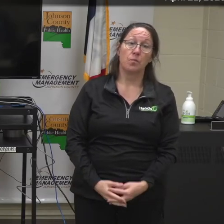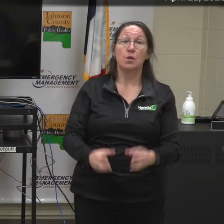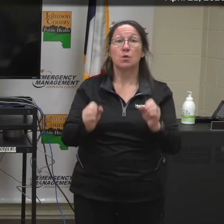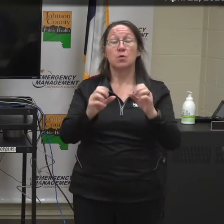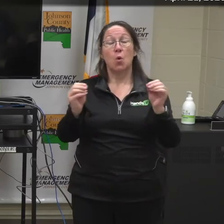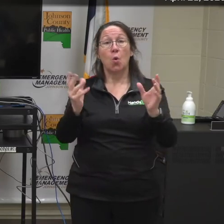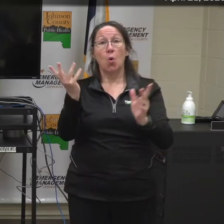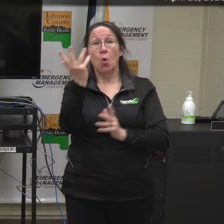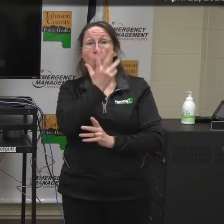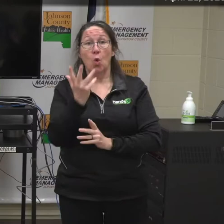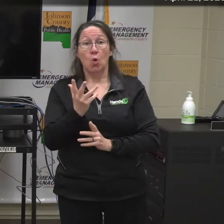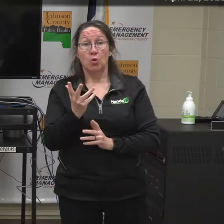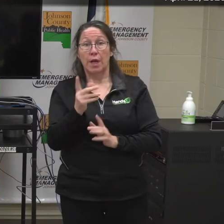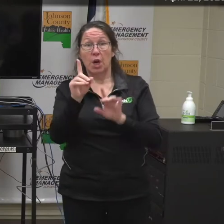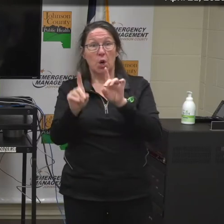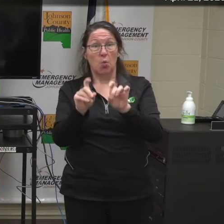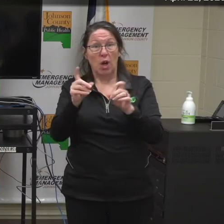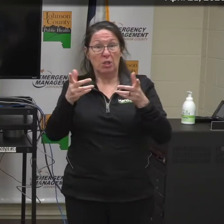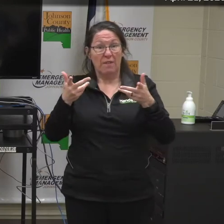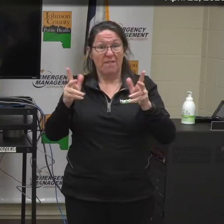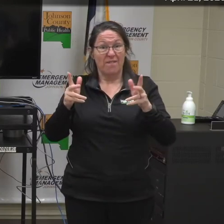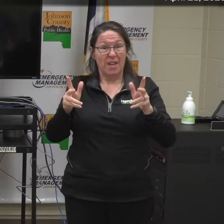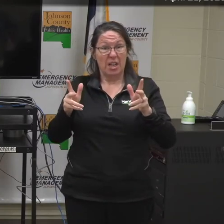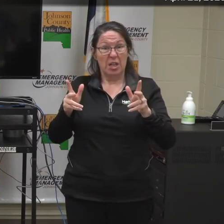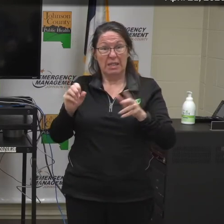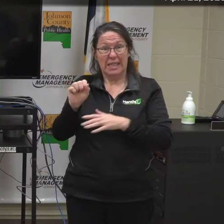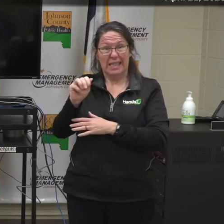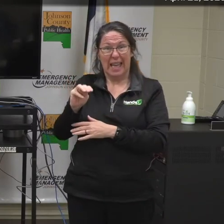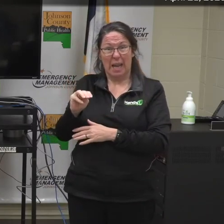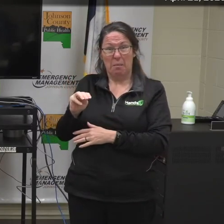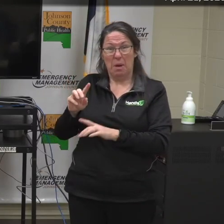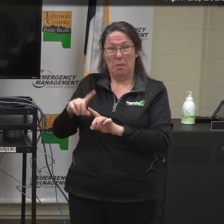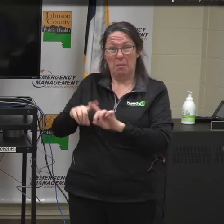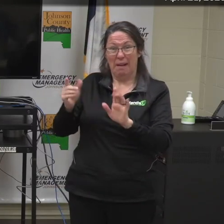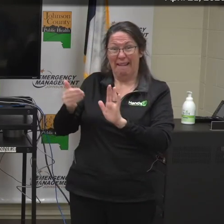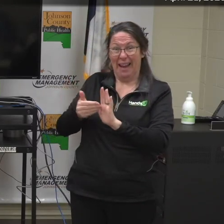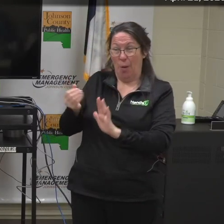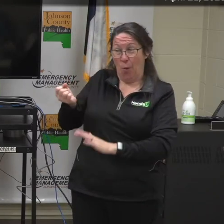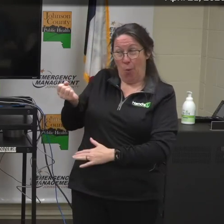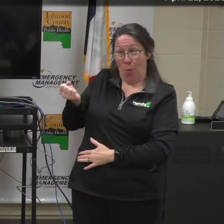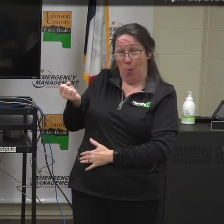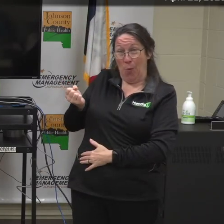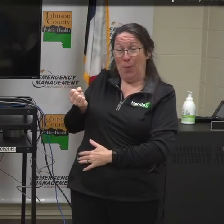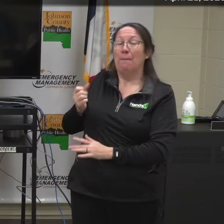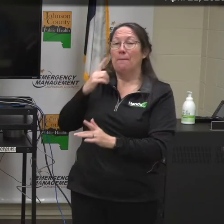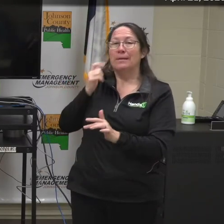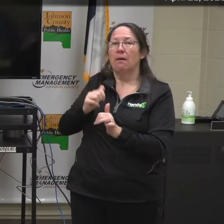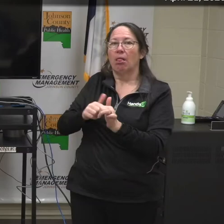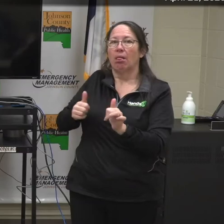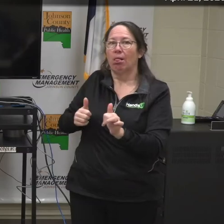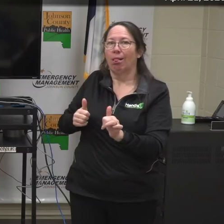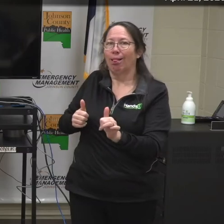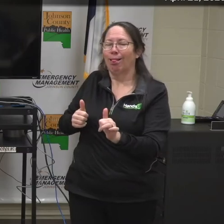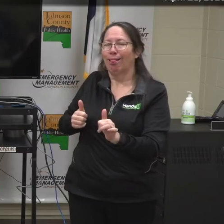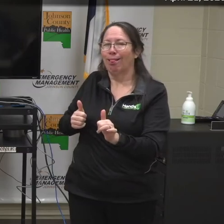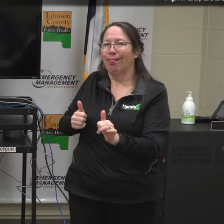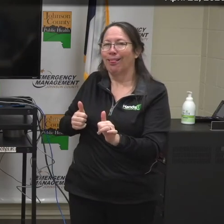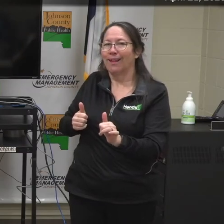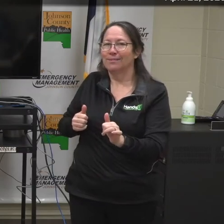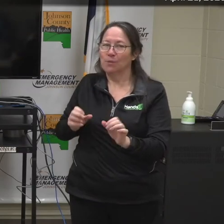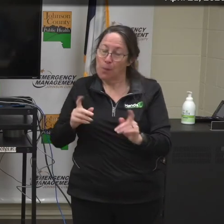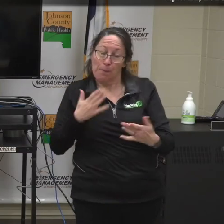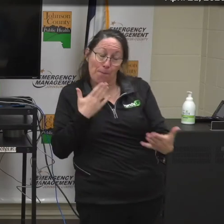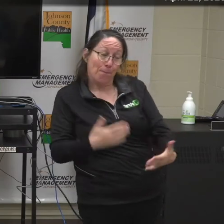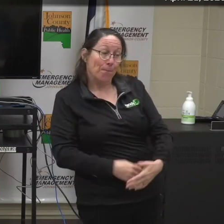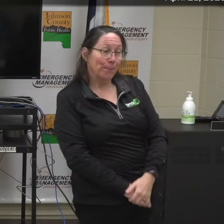So, it looks like those are the questions that we've received for UCM, but again, given the video lag, we'll give it a couple of seconds. Sounds good.